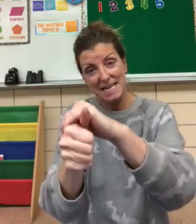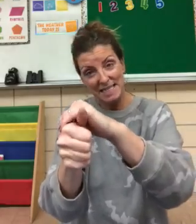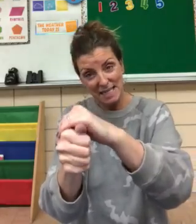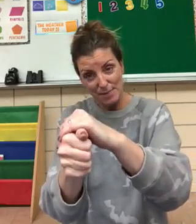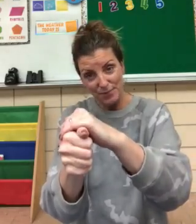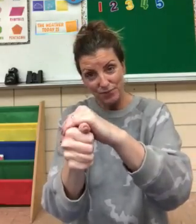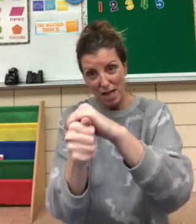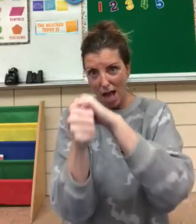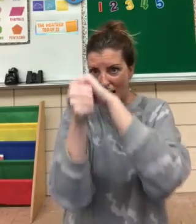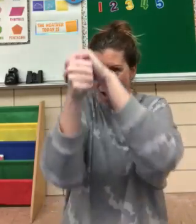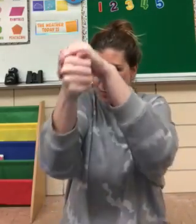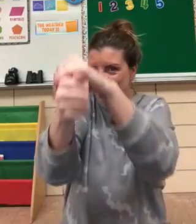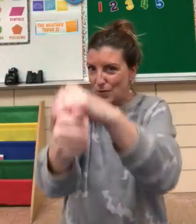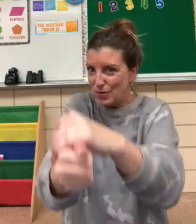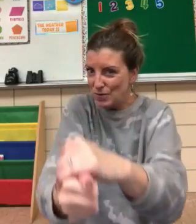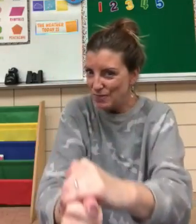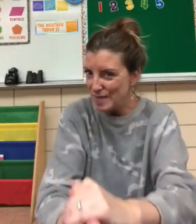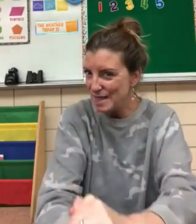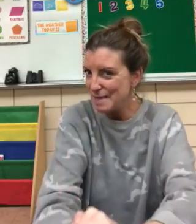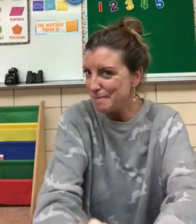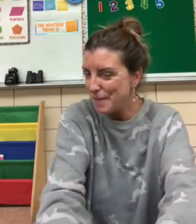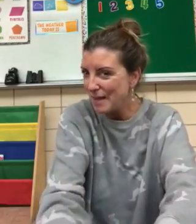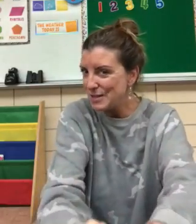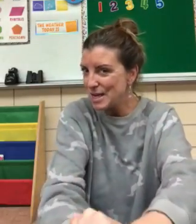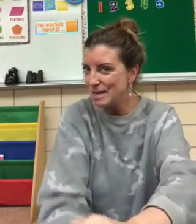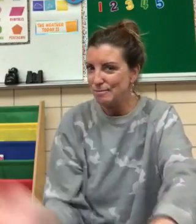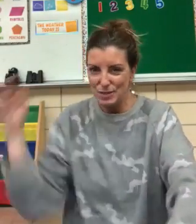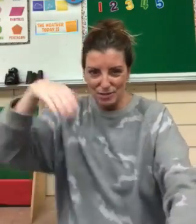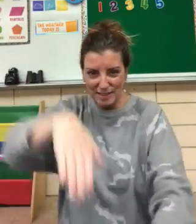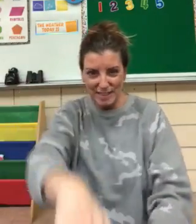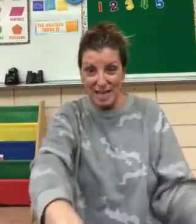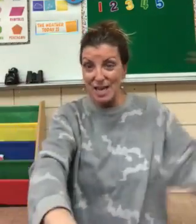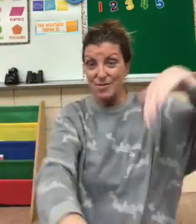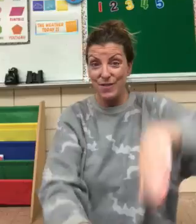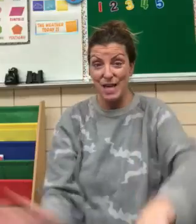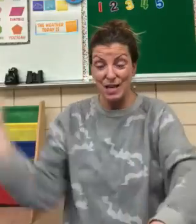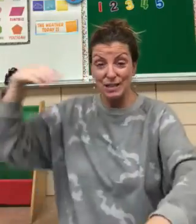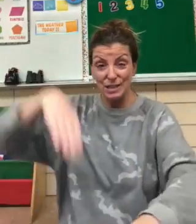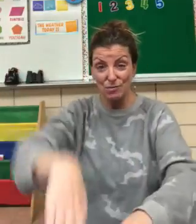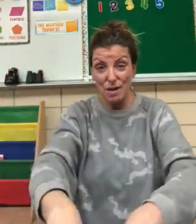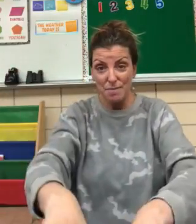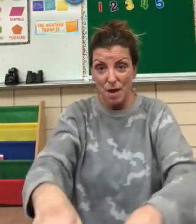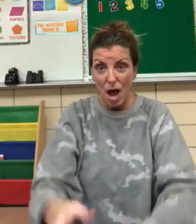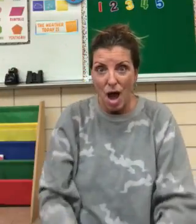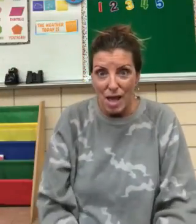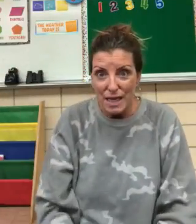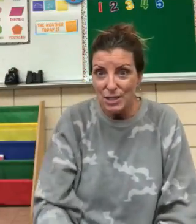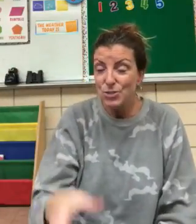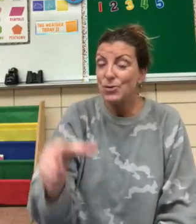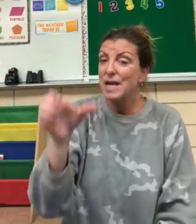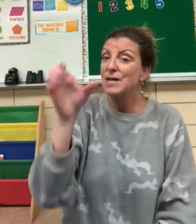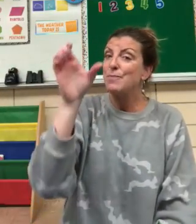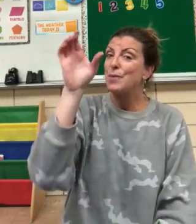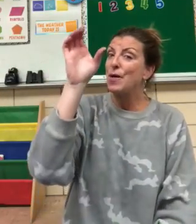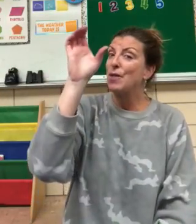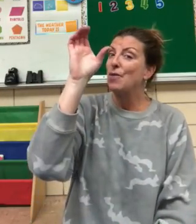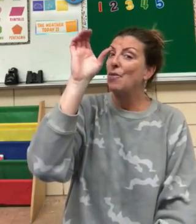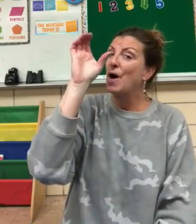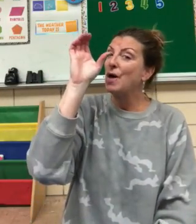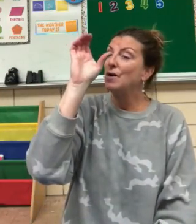Tim. I put him in the bathtub to see if he could swim. He drank up all the water.